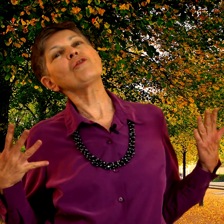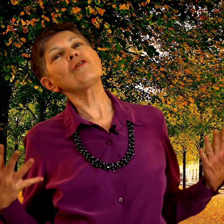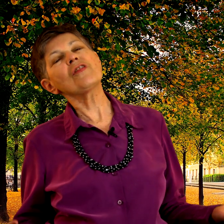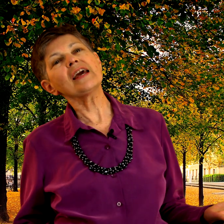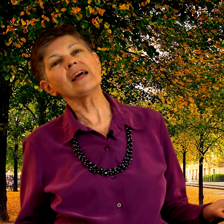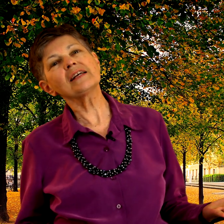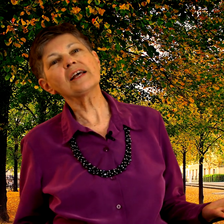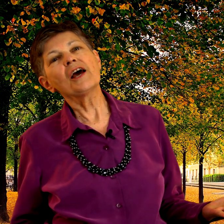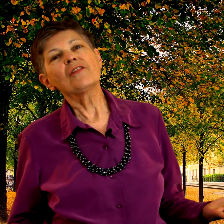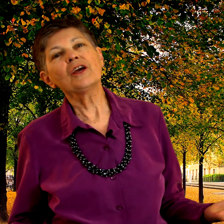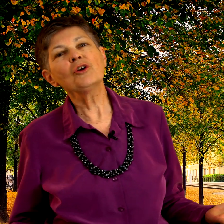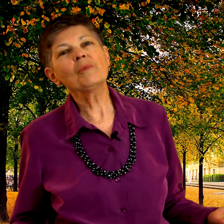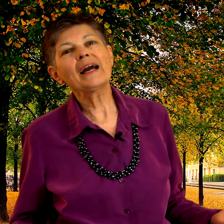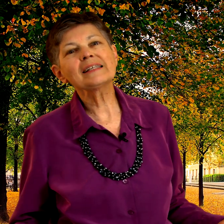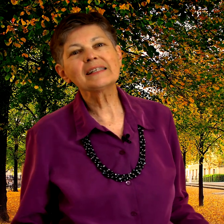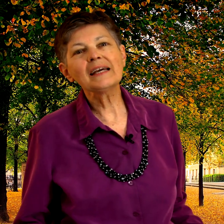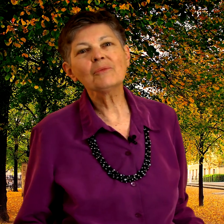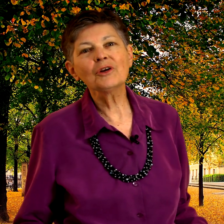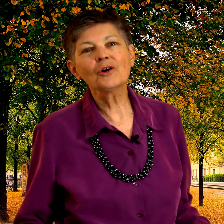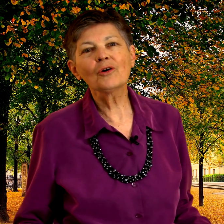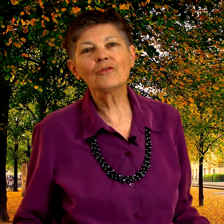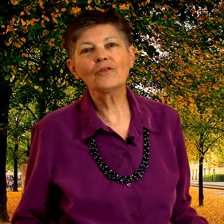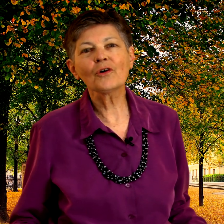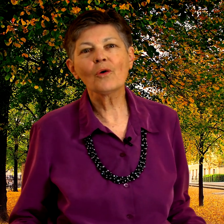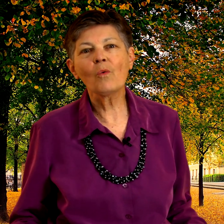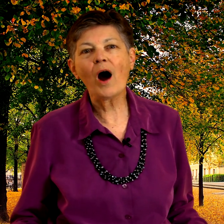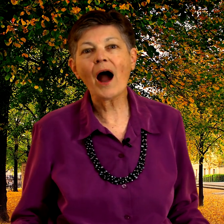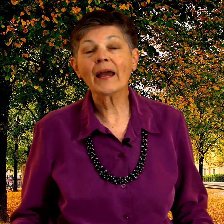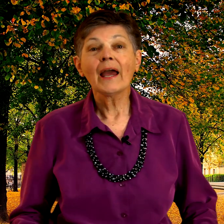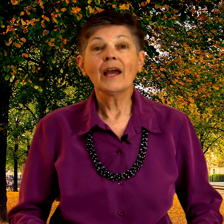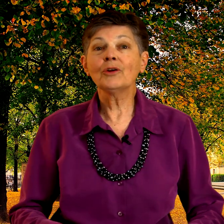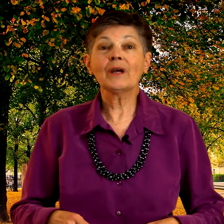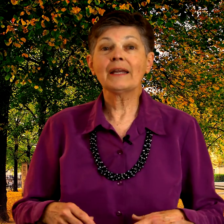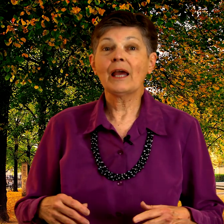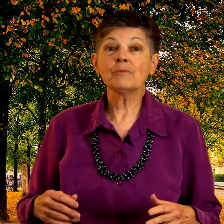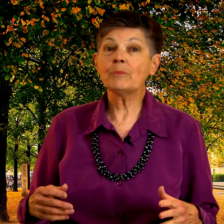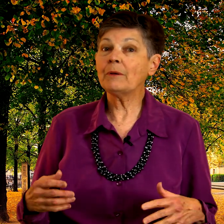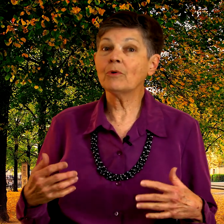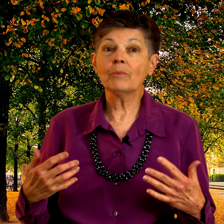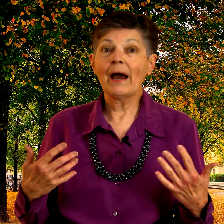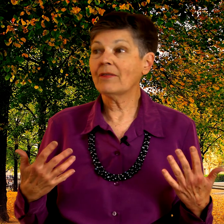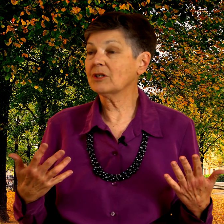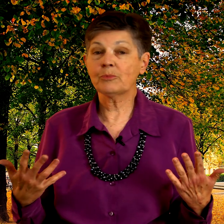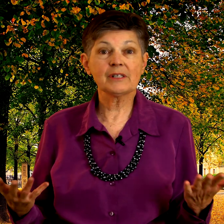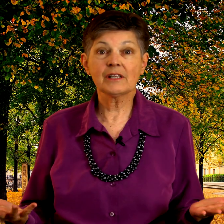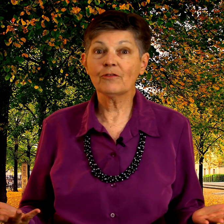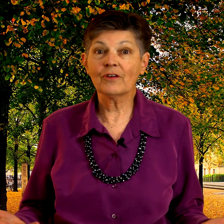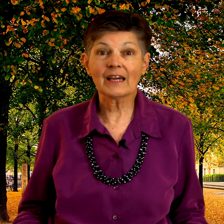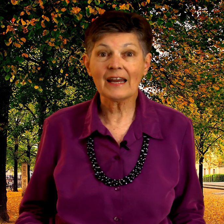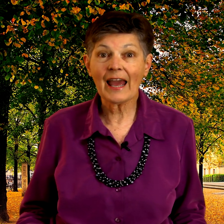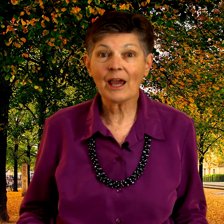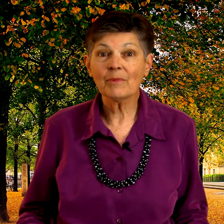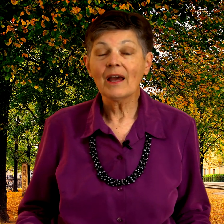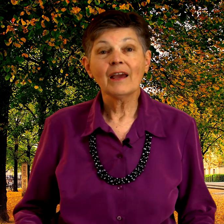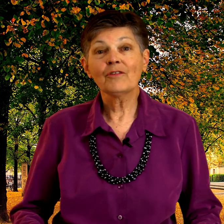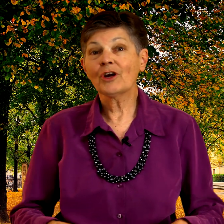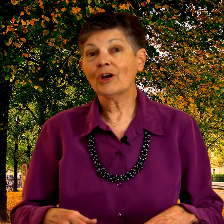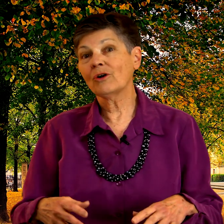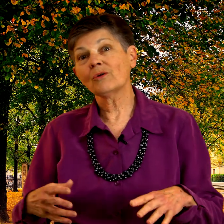things that you might see when you're going for a walk. And you can name people by their specific name. If you're going to go